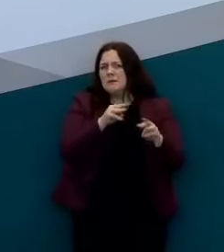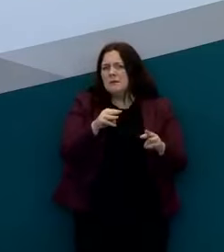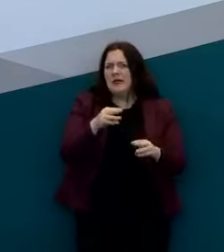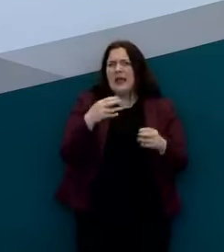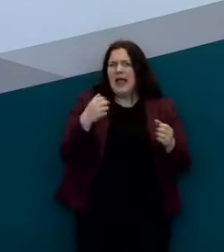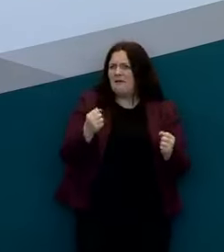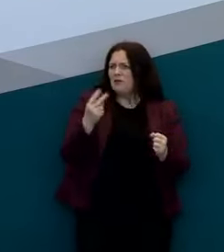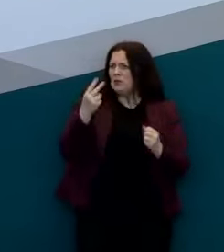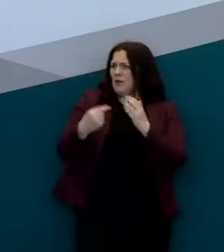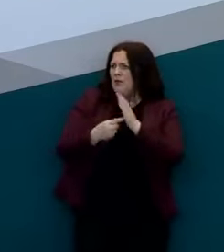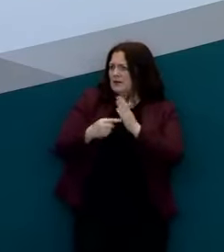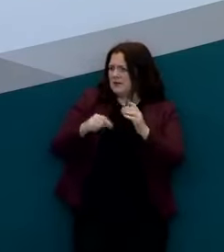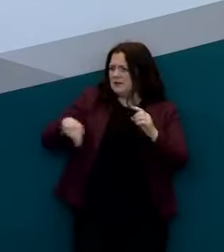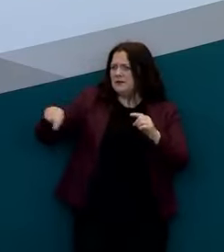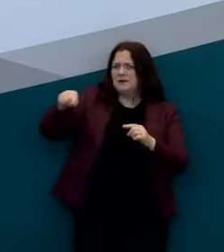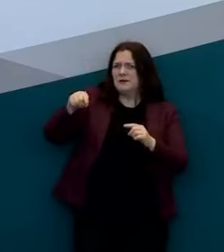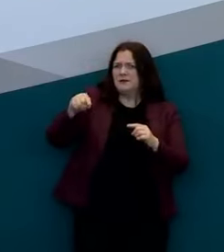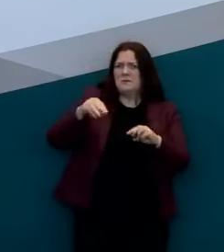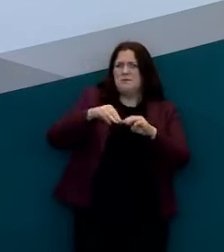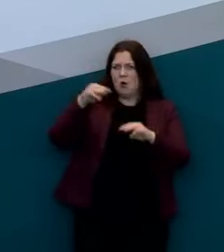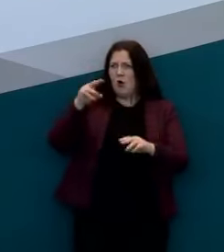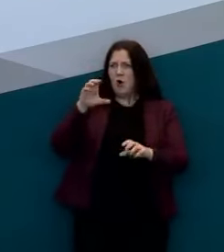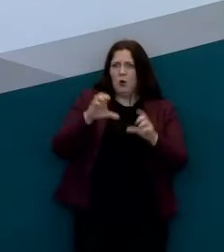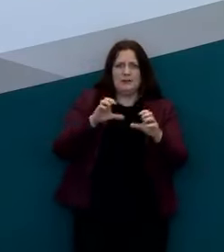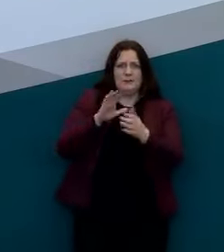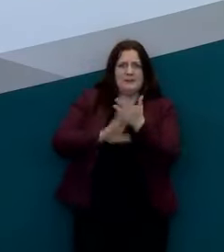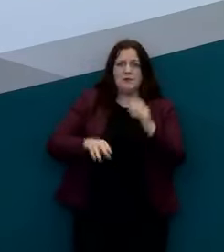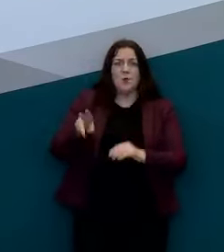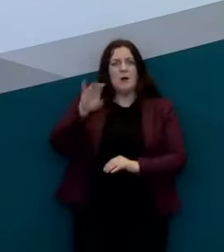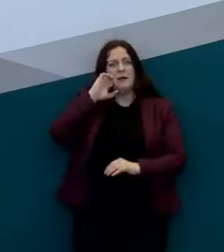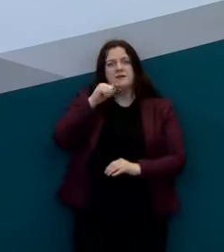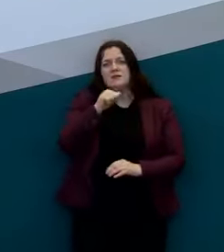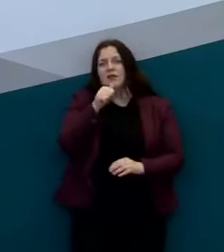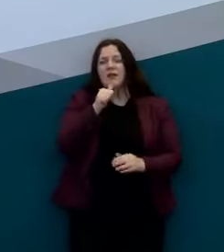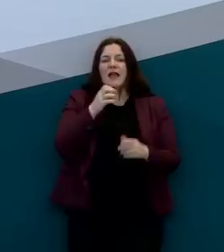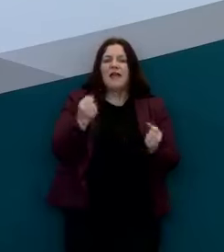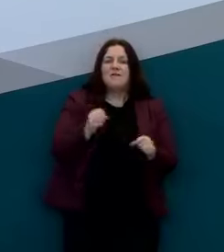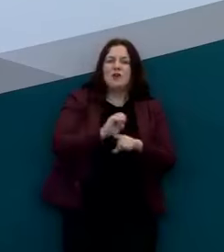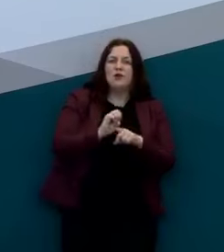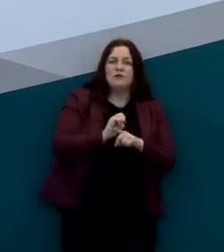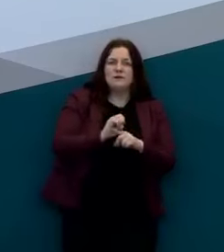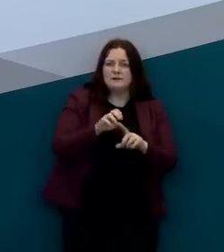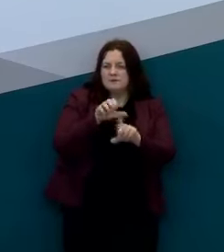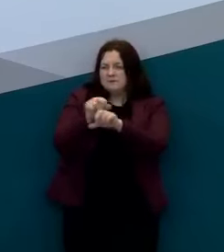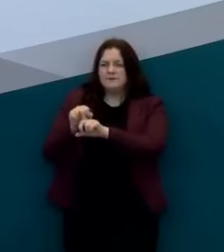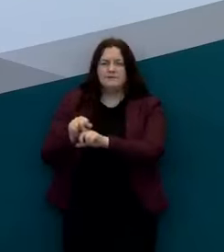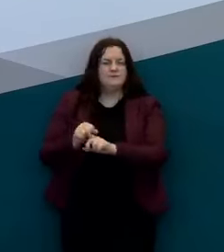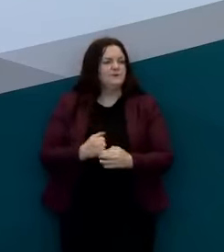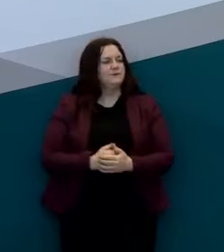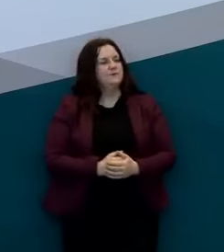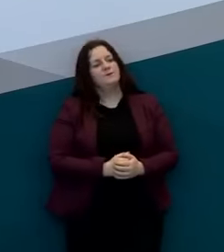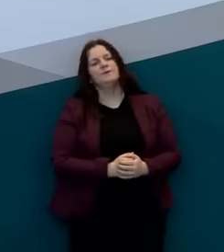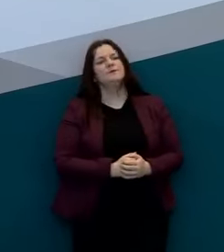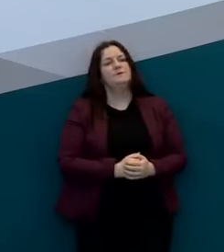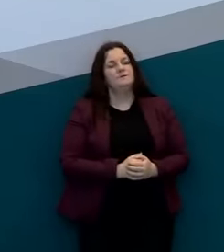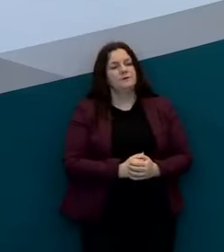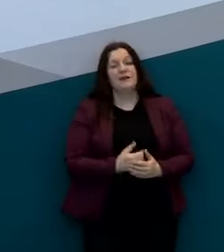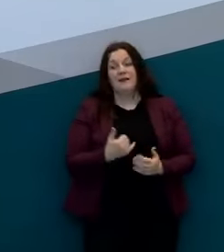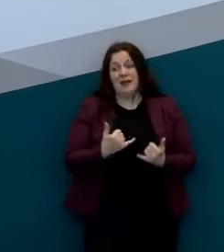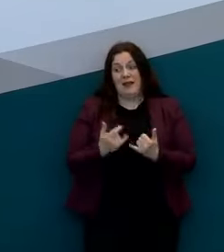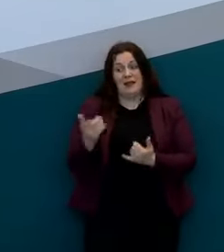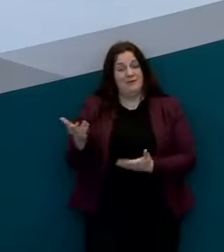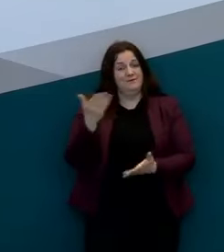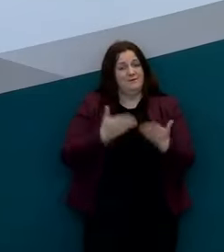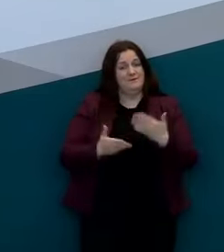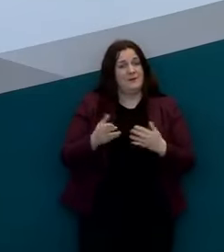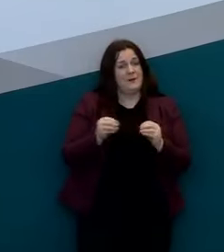cases of coronavirus on a daily basis now by not being at the capacity we need to be at to detect it so as philip has kind of in